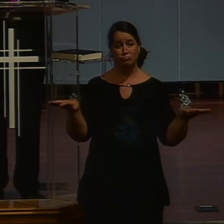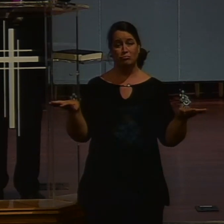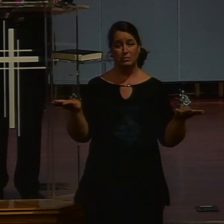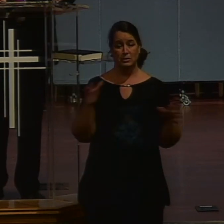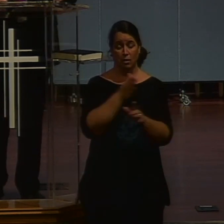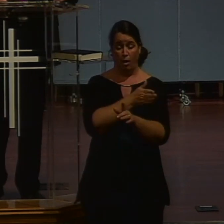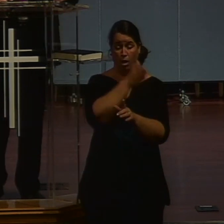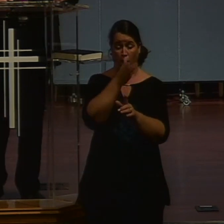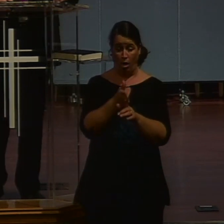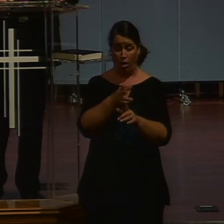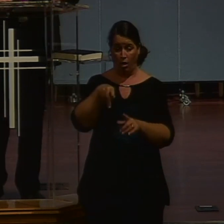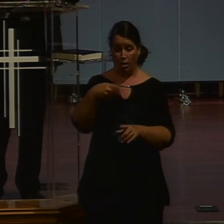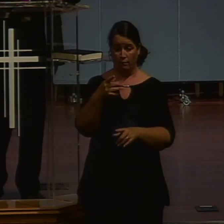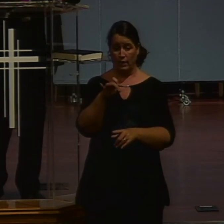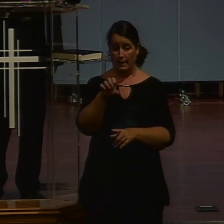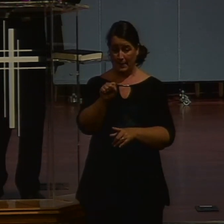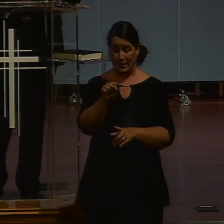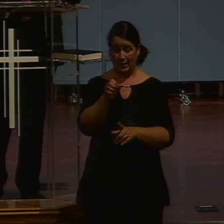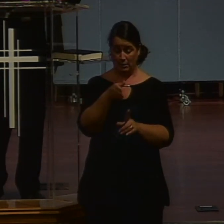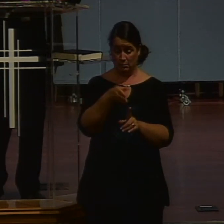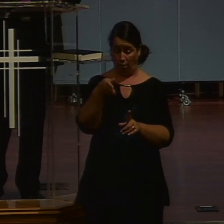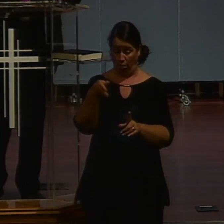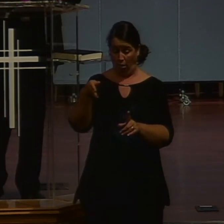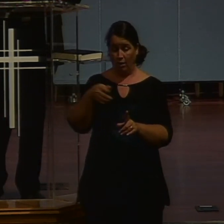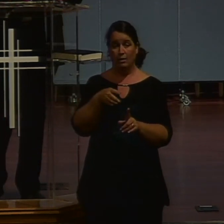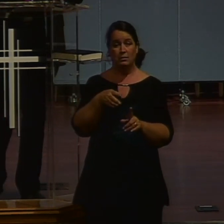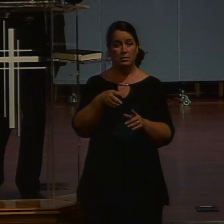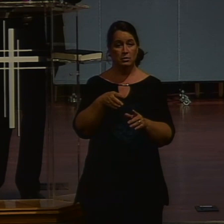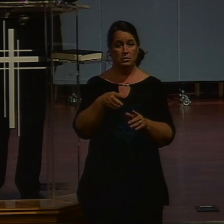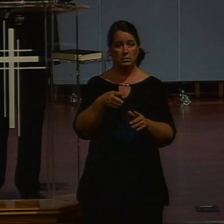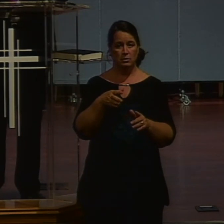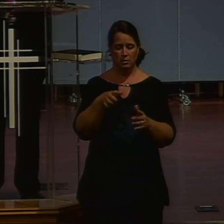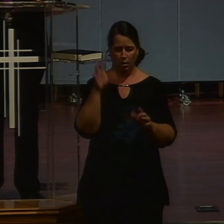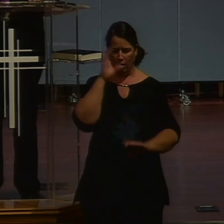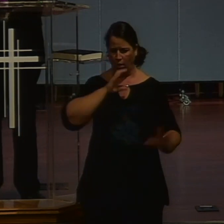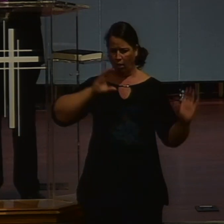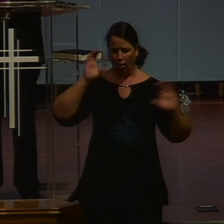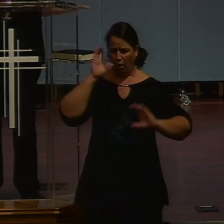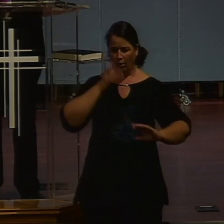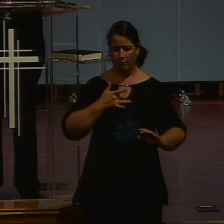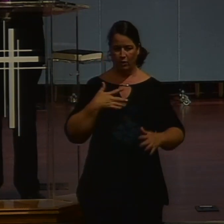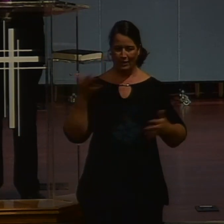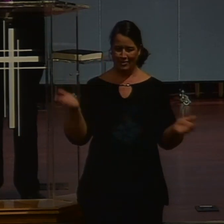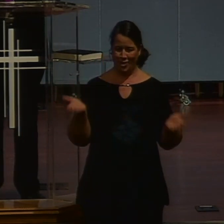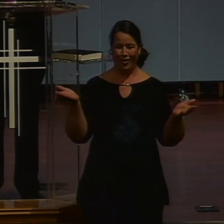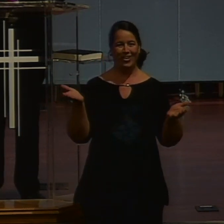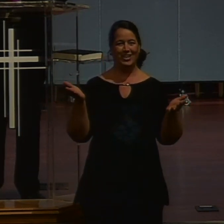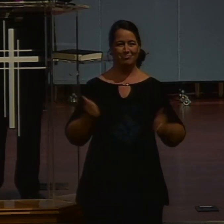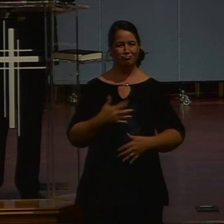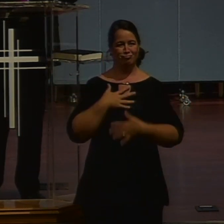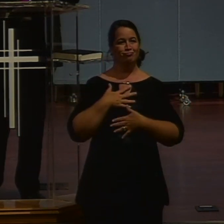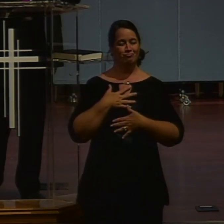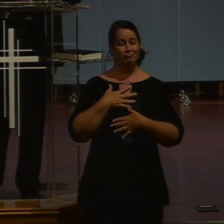We've been in the book of Philippians, a few other places as well, looking for encouragement on Sunday mornings from God's Word. We looked at the